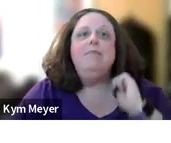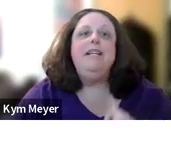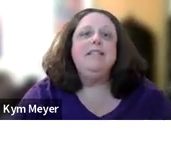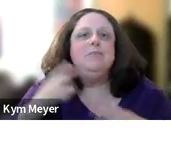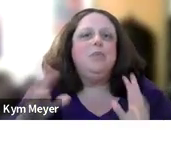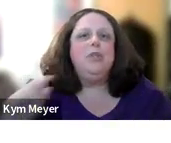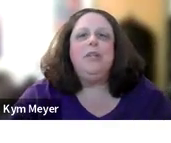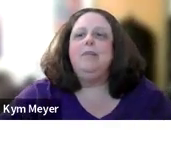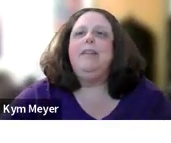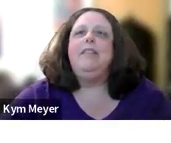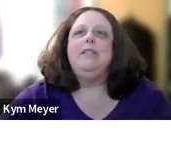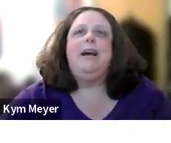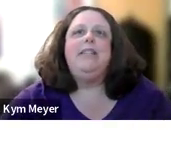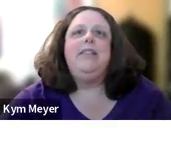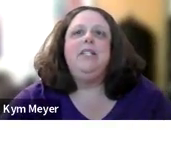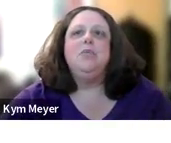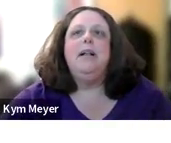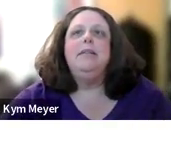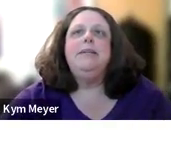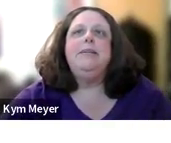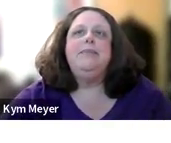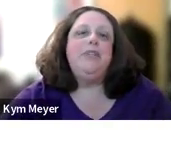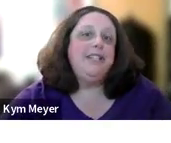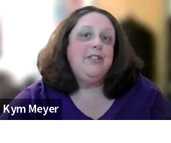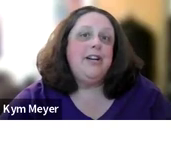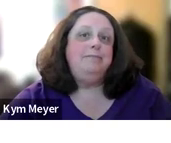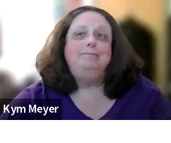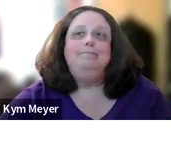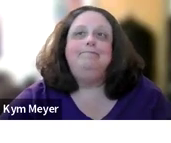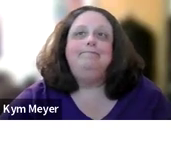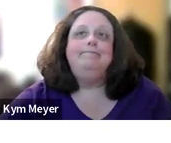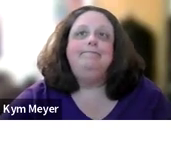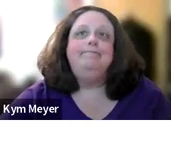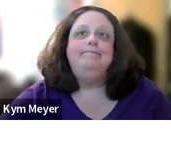what that means, and we'll do a little bit of some activities as well. So let's get started.